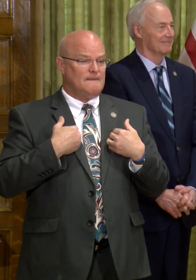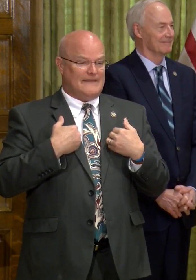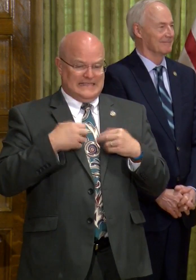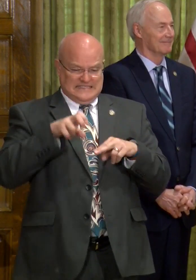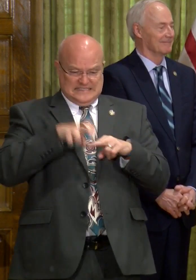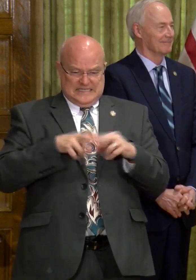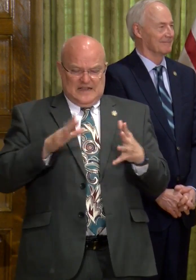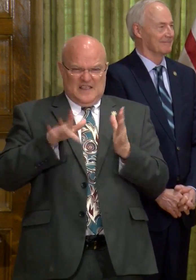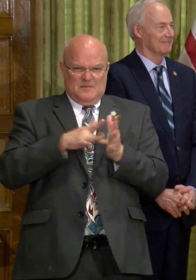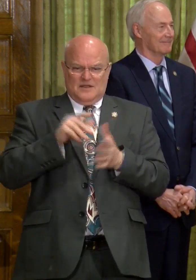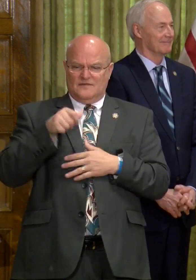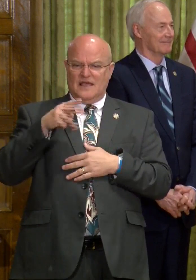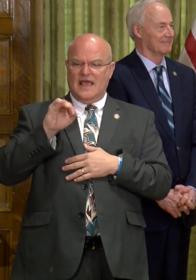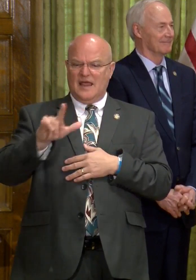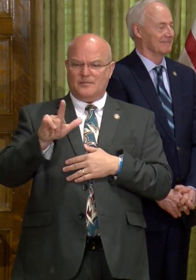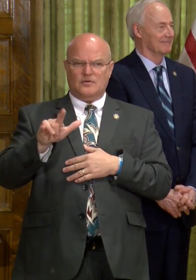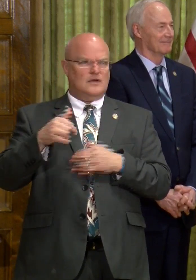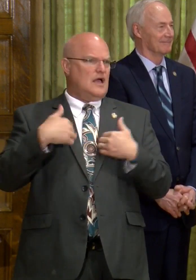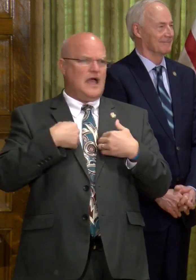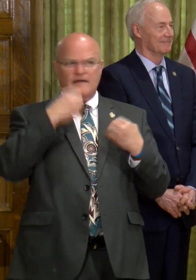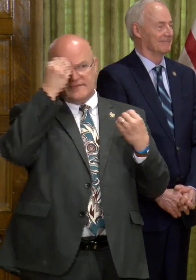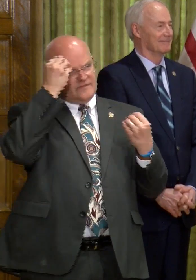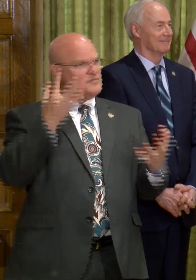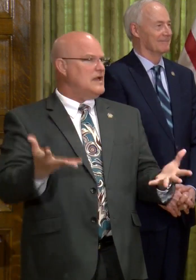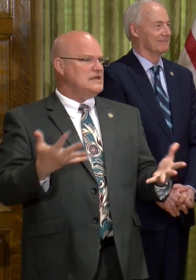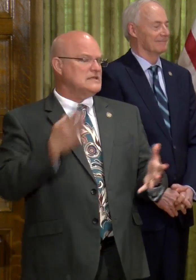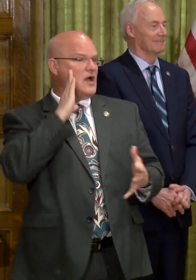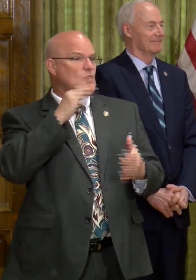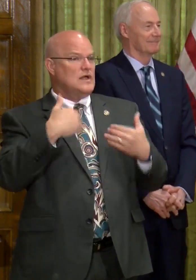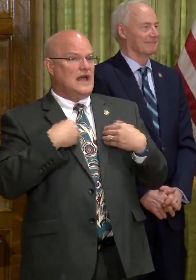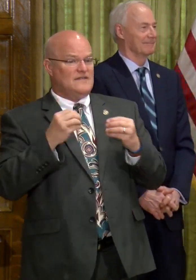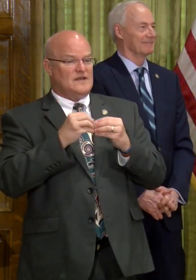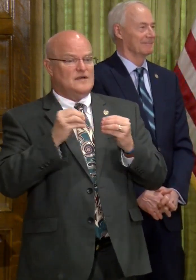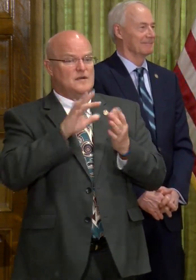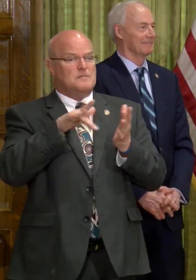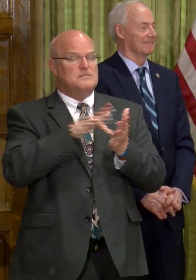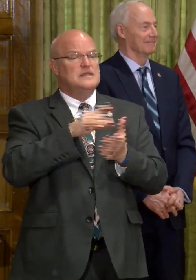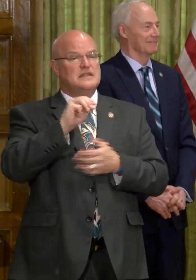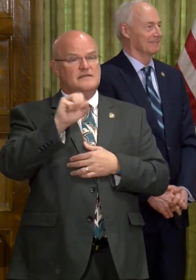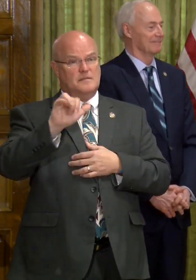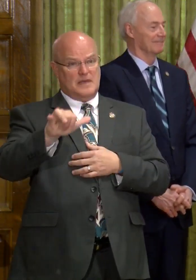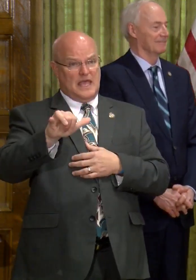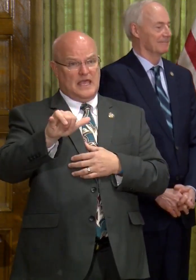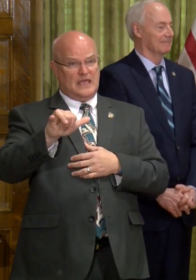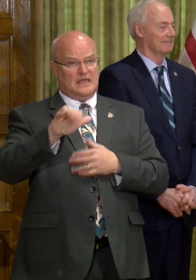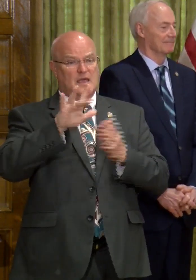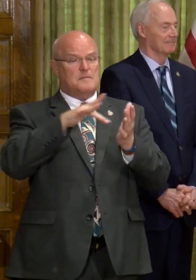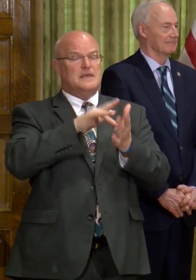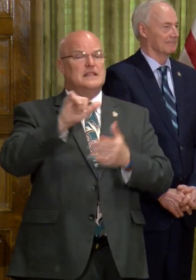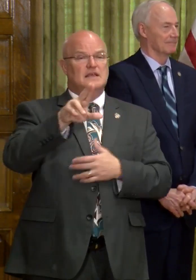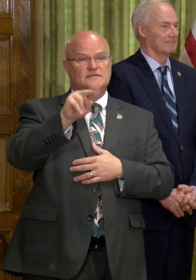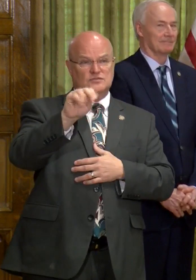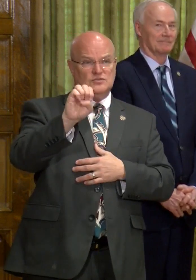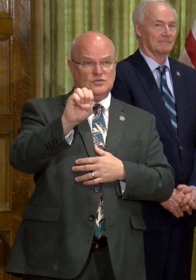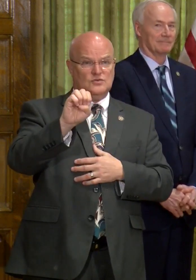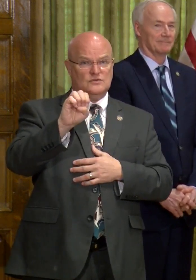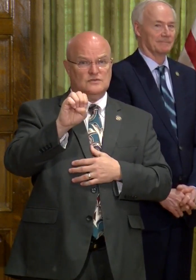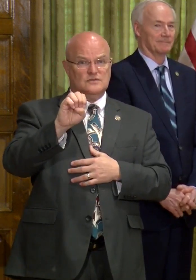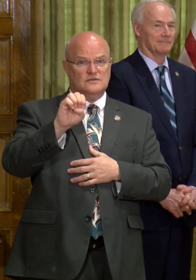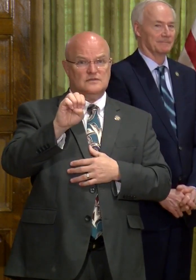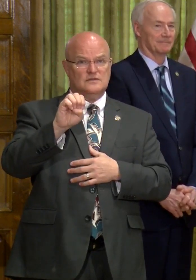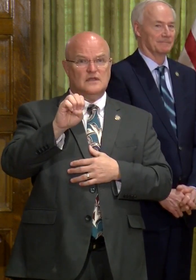sitting here in the middle of April, I don't have as much information as I will have middle of, middle of May, middle of June. Um,